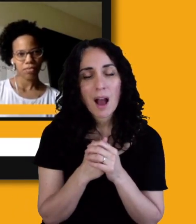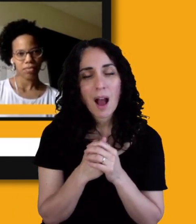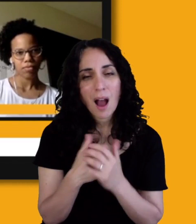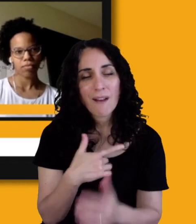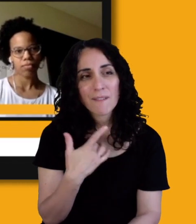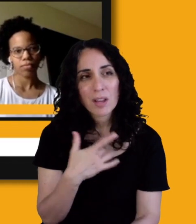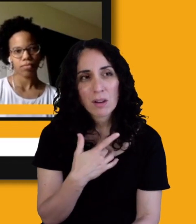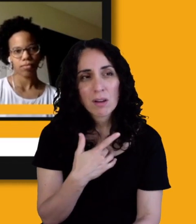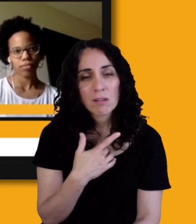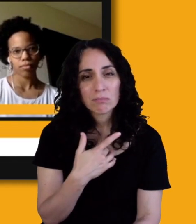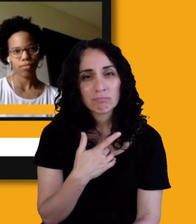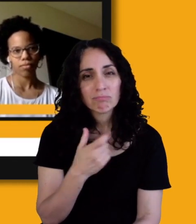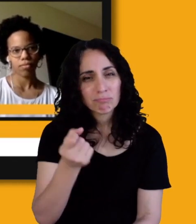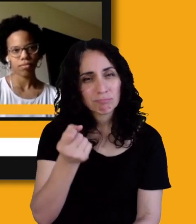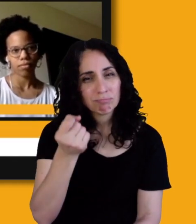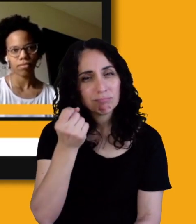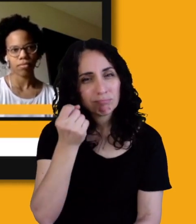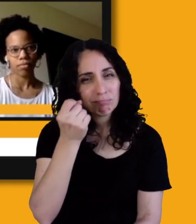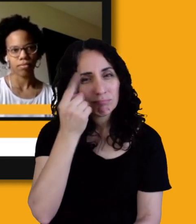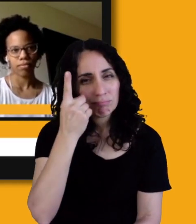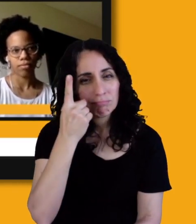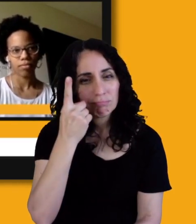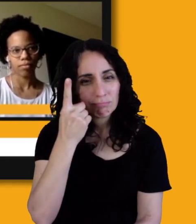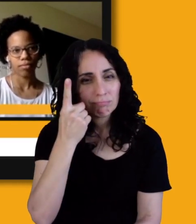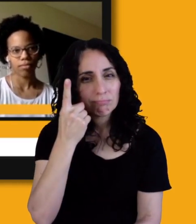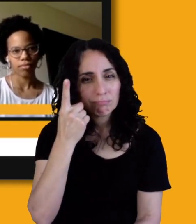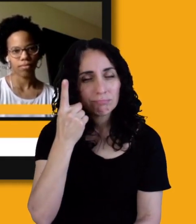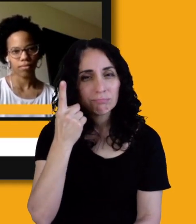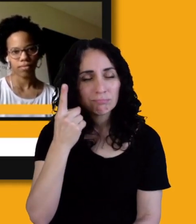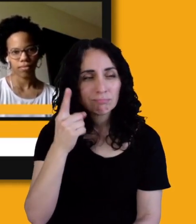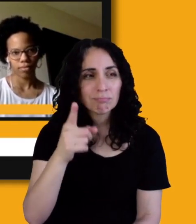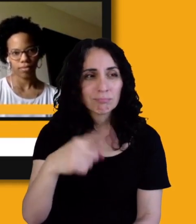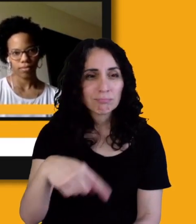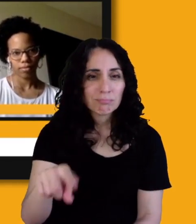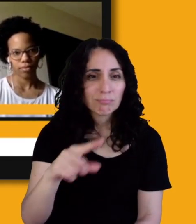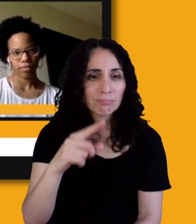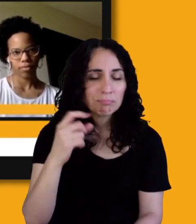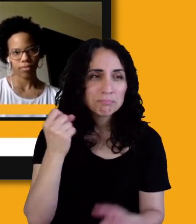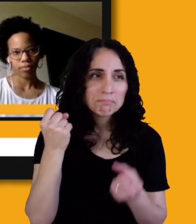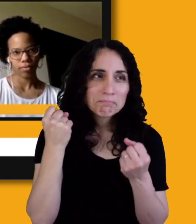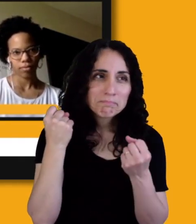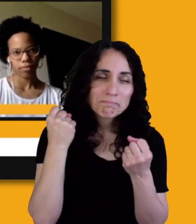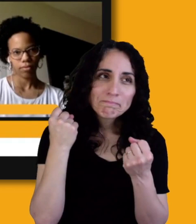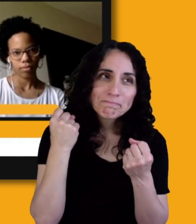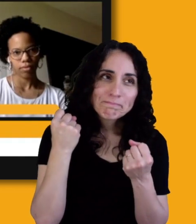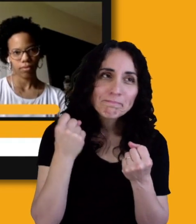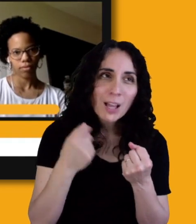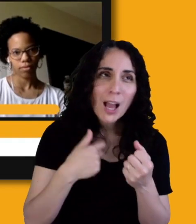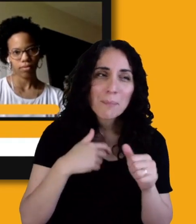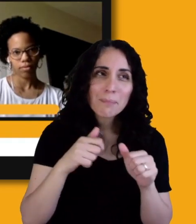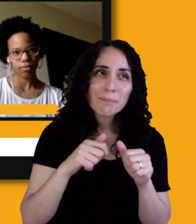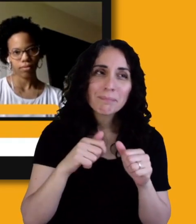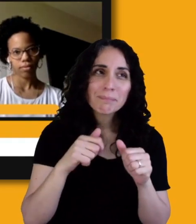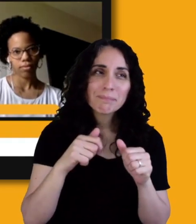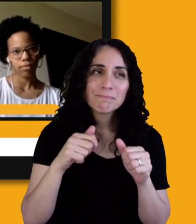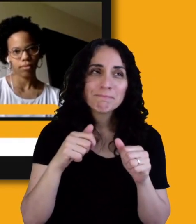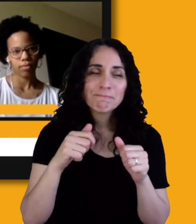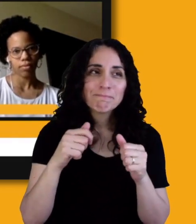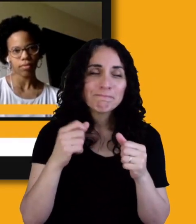because of my profession to the, to the millions of parameters that, that